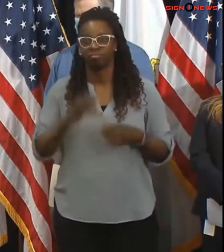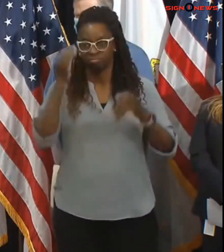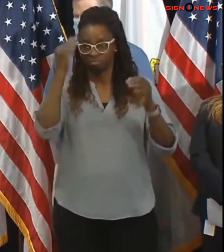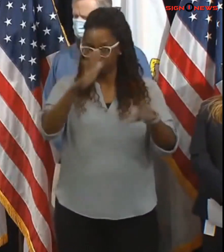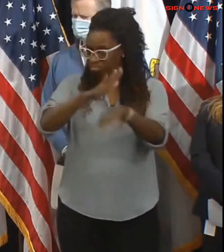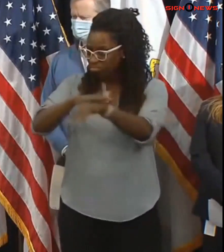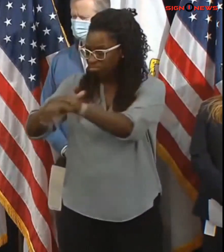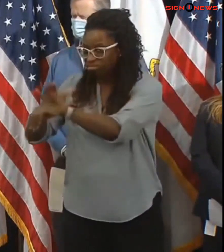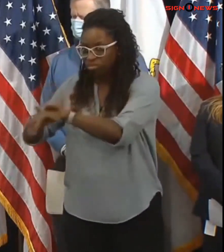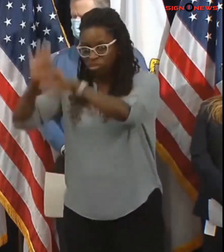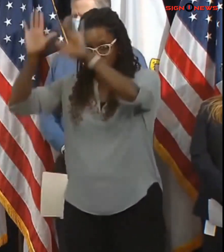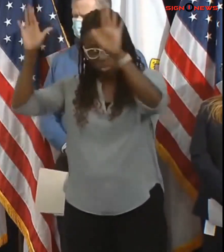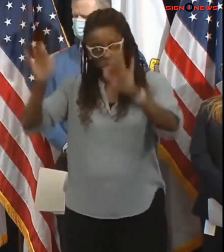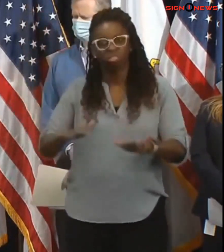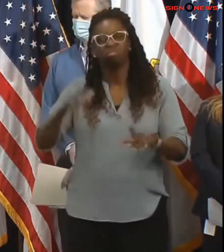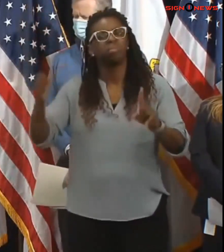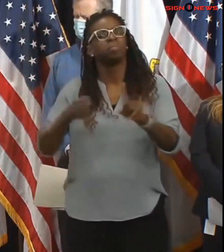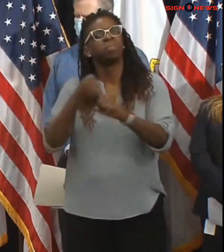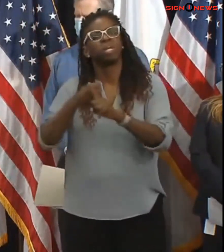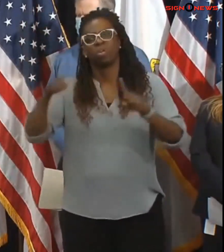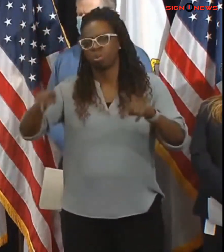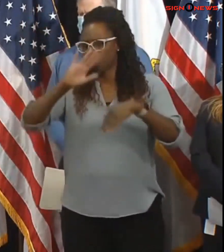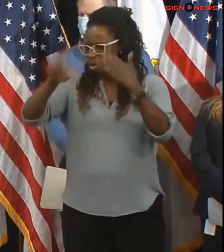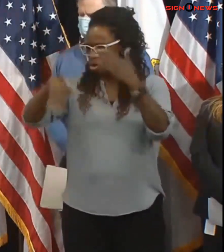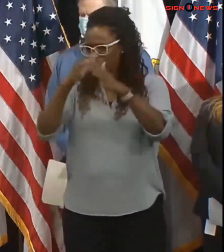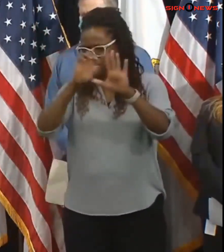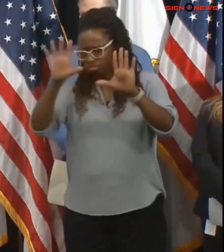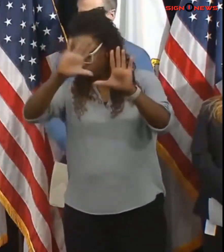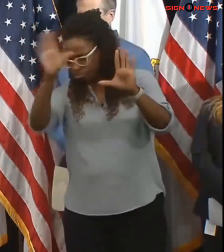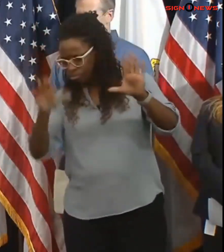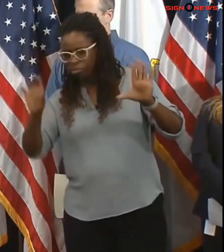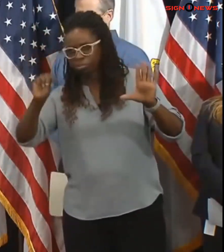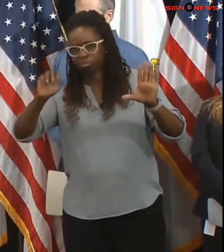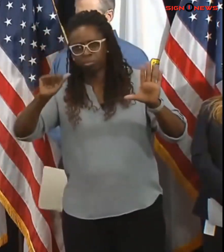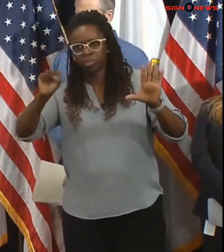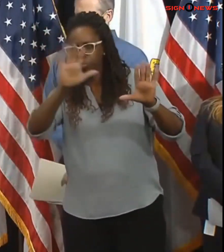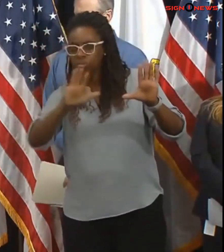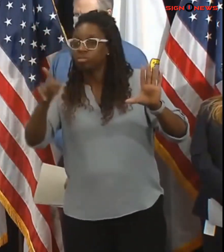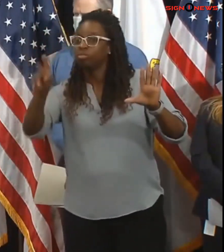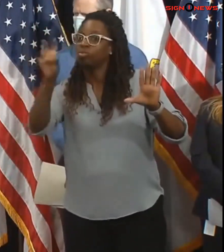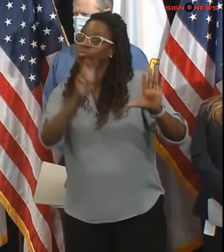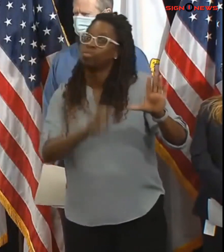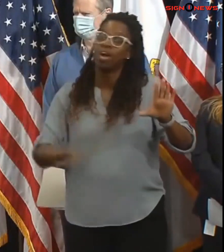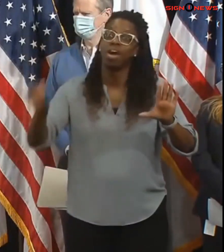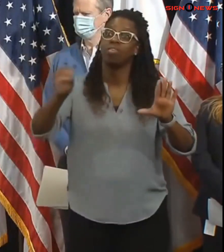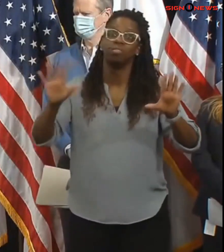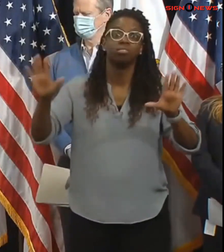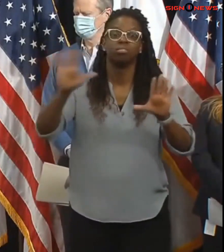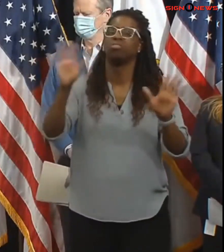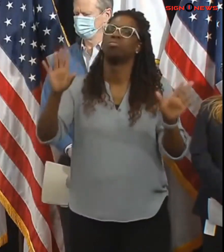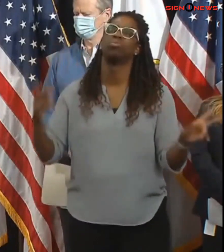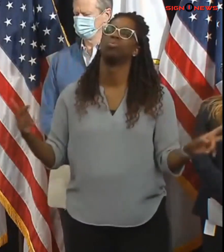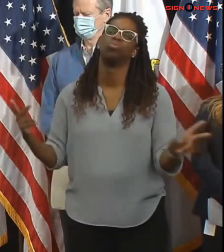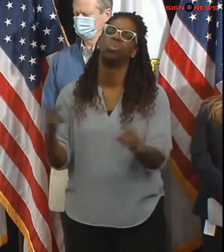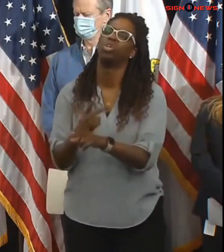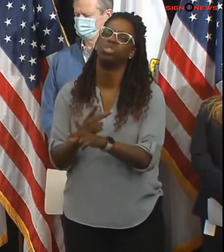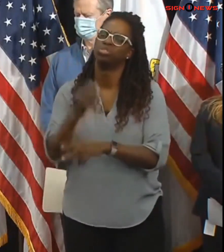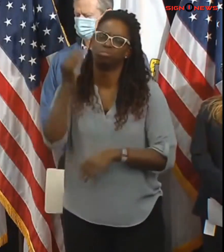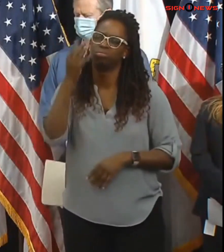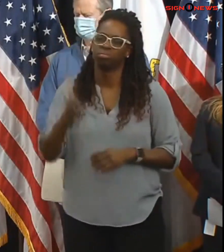of the commonwealth travel be very difficult tomorrow especially in southeastern massachusetts and on the cape we are expecting an intense